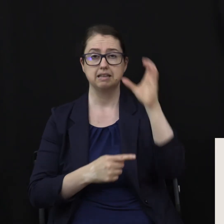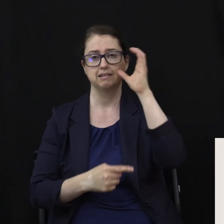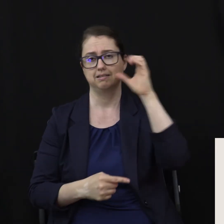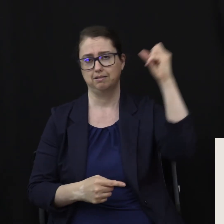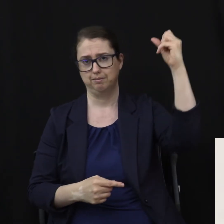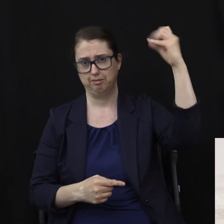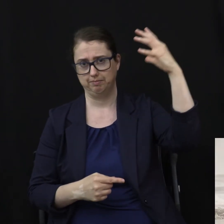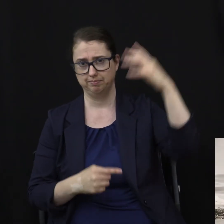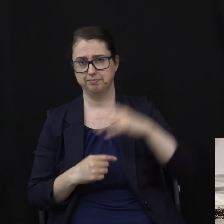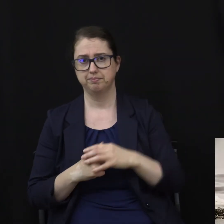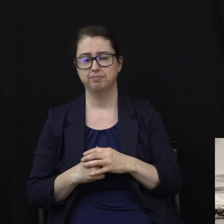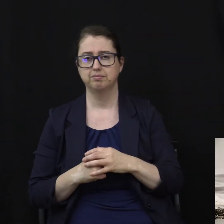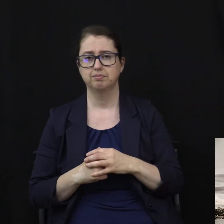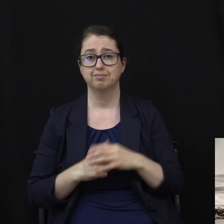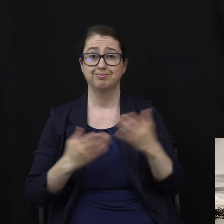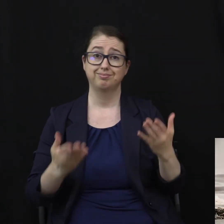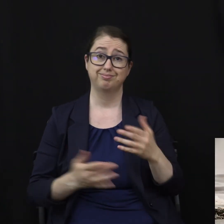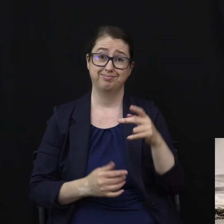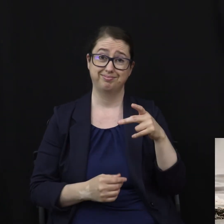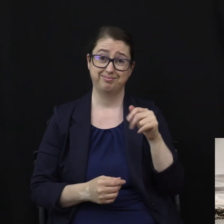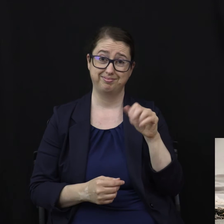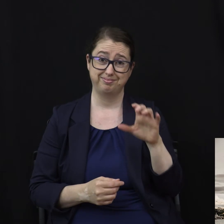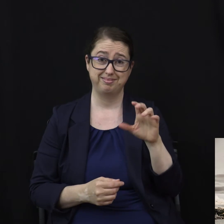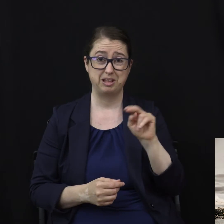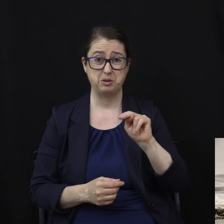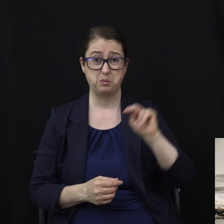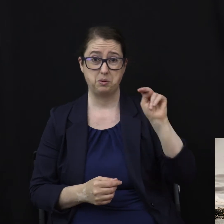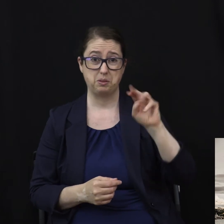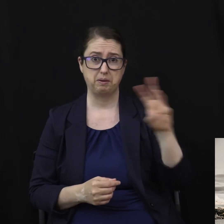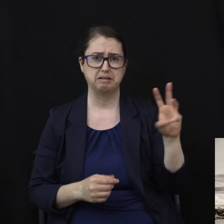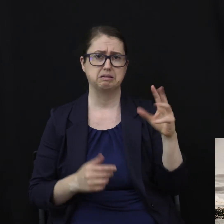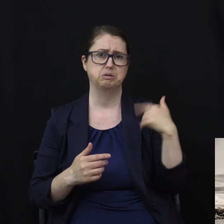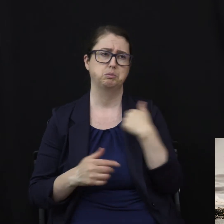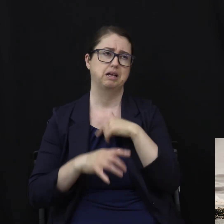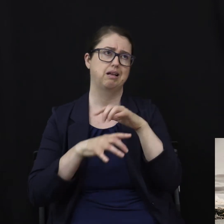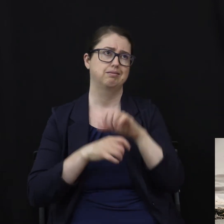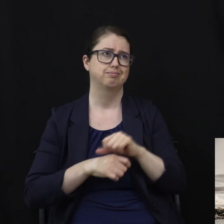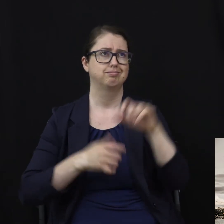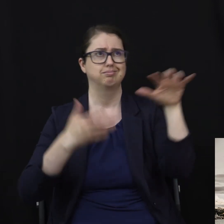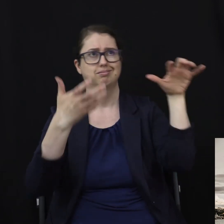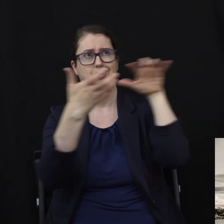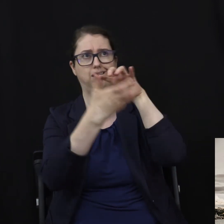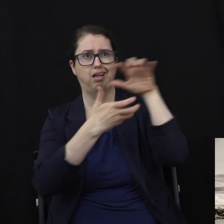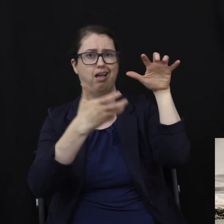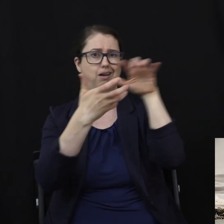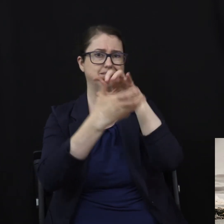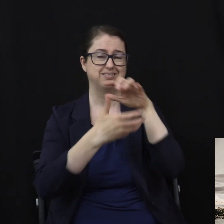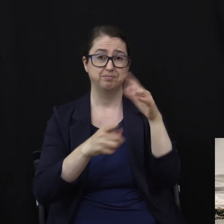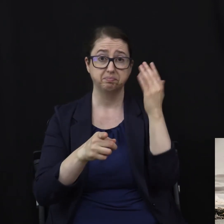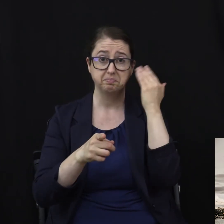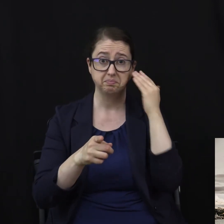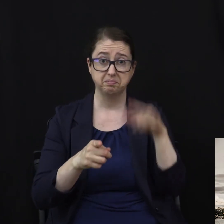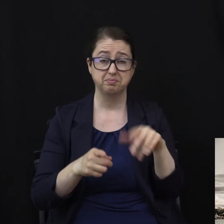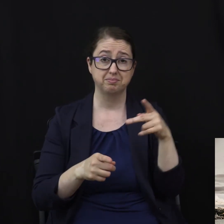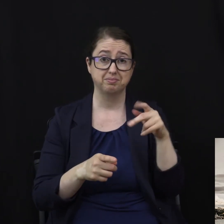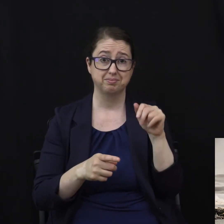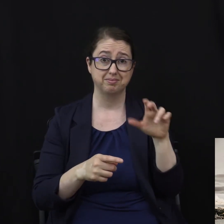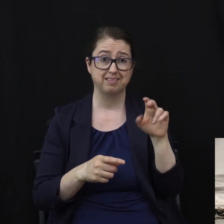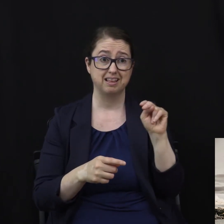in the Pacific Northwest, we're used to seeing gray skies. You know that you're from the Pacific Northwest when the phrase the mountain